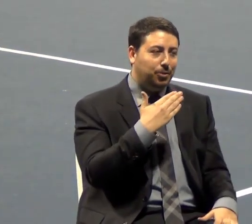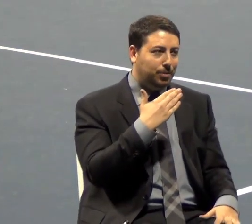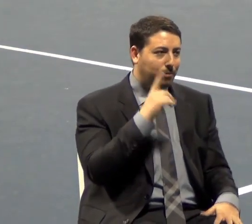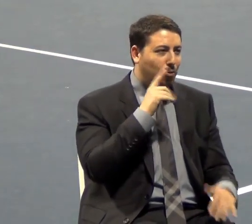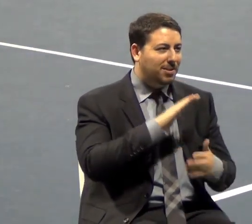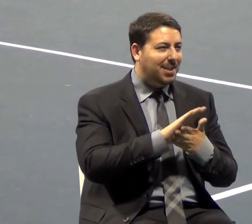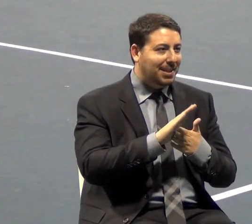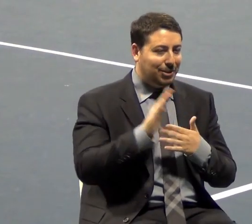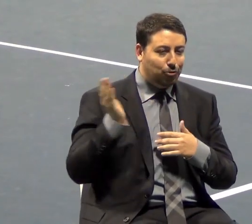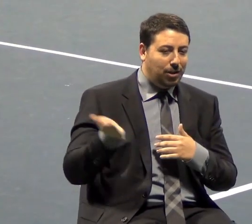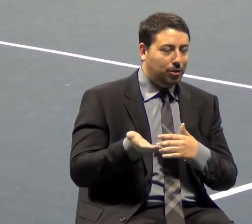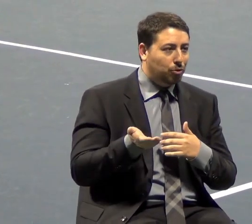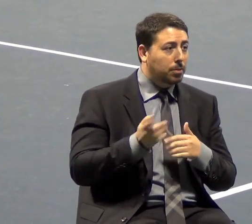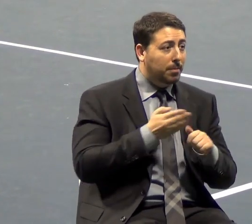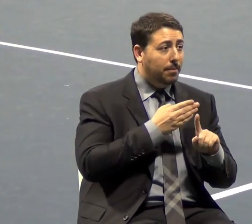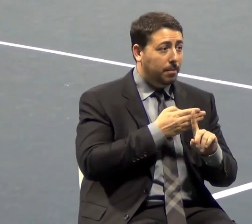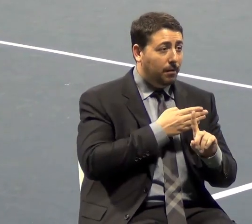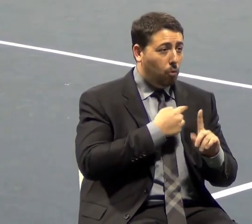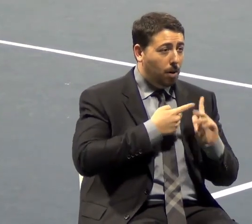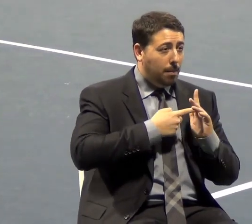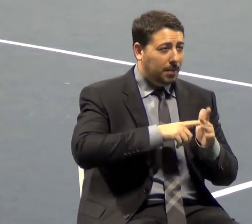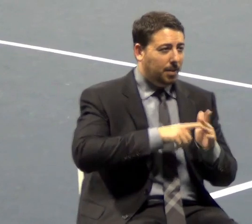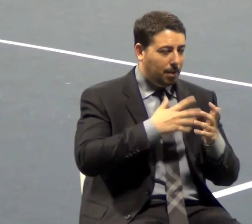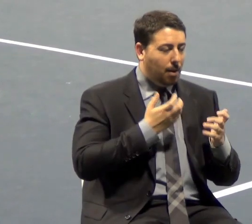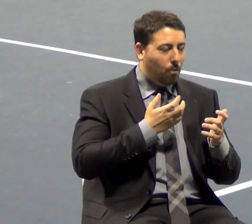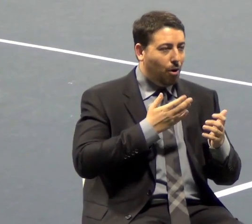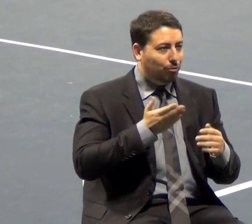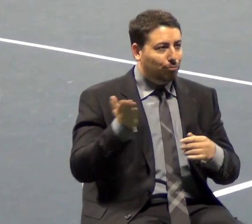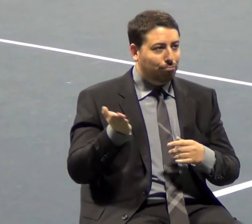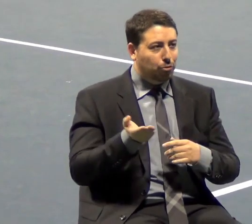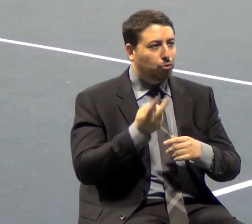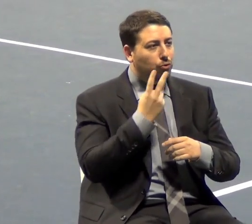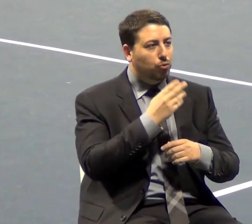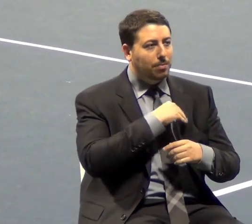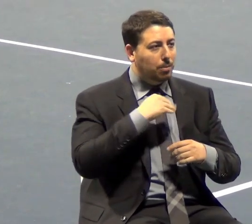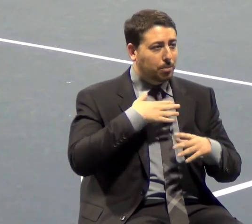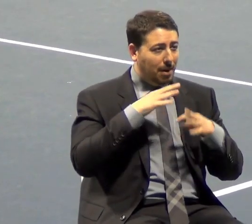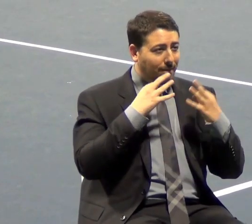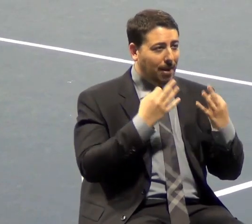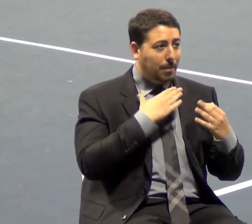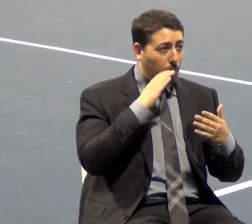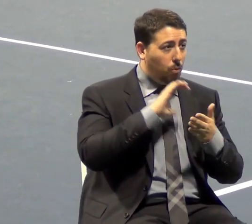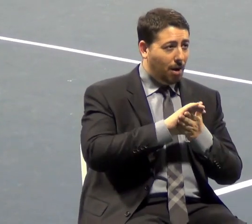Before I get started, want to introduce two members of my family with me tonight, my wife Carol and granddaughter Linda.